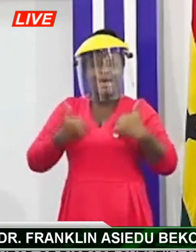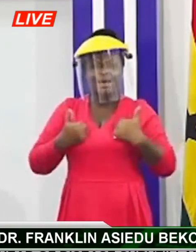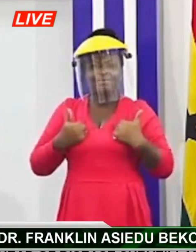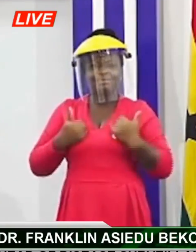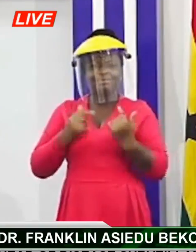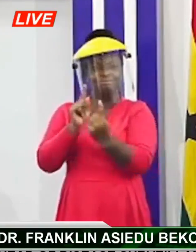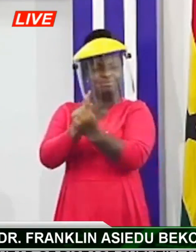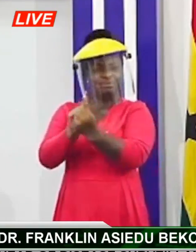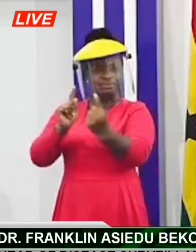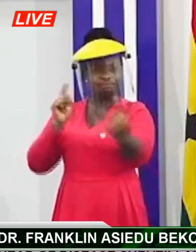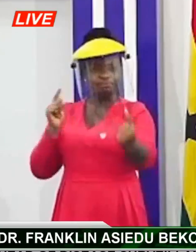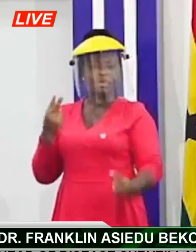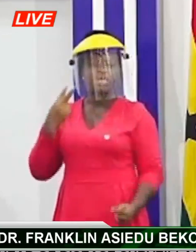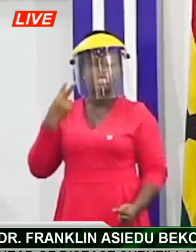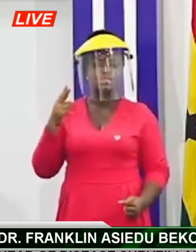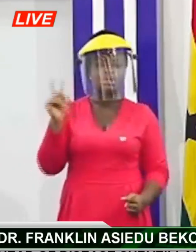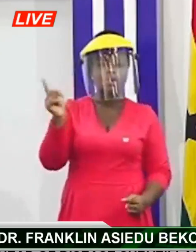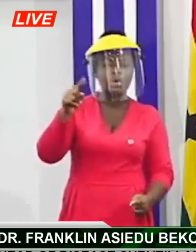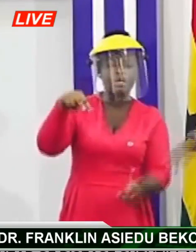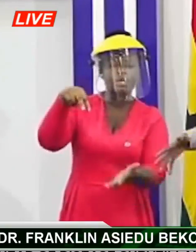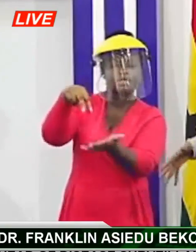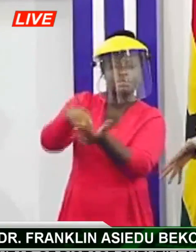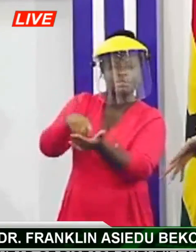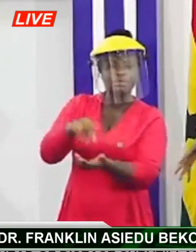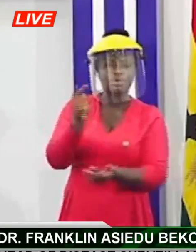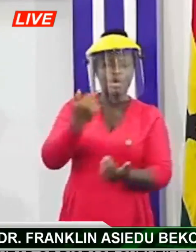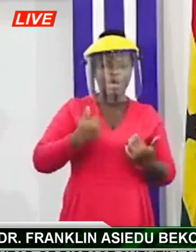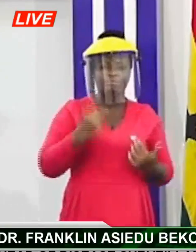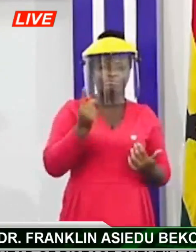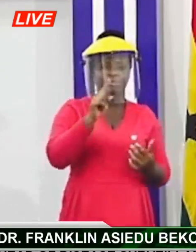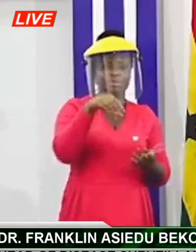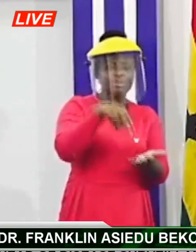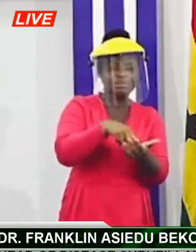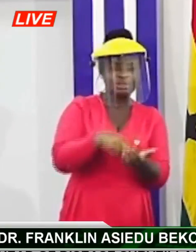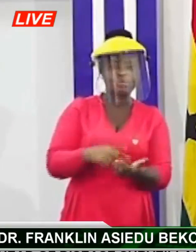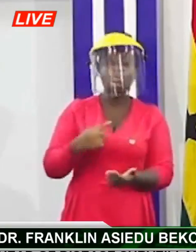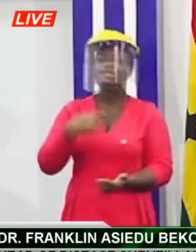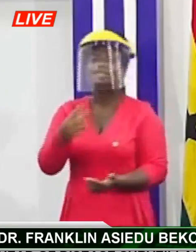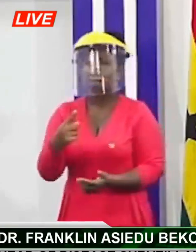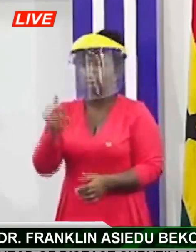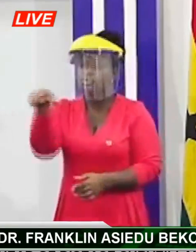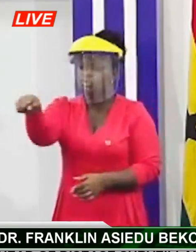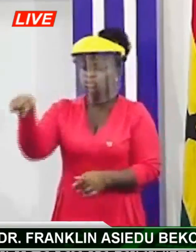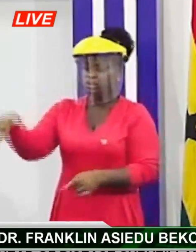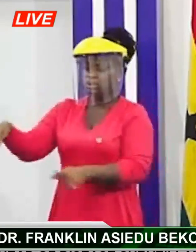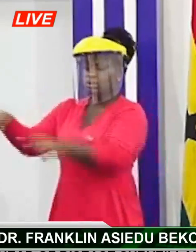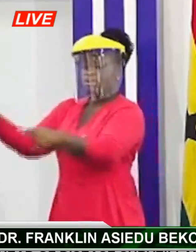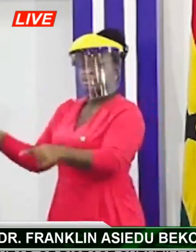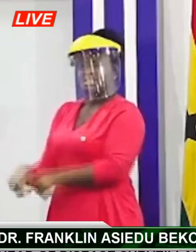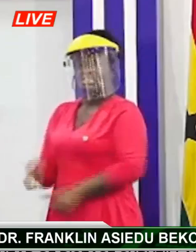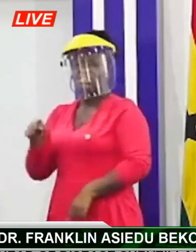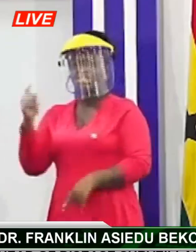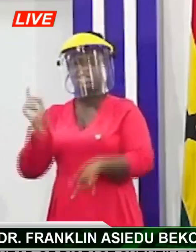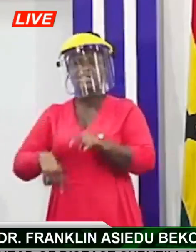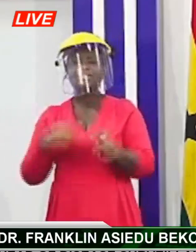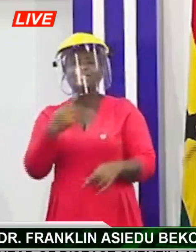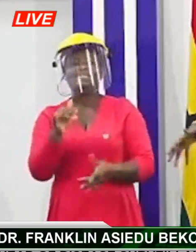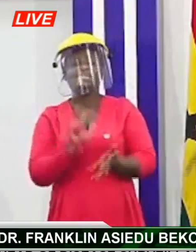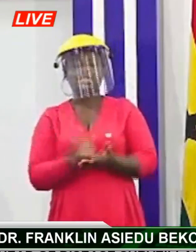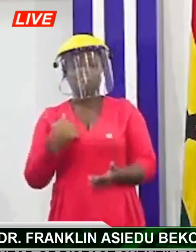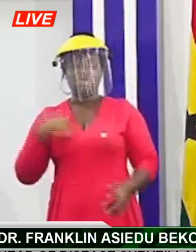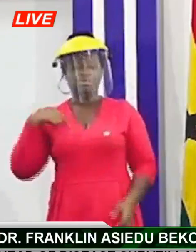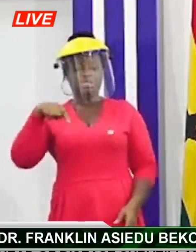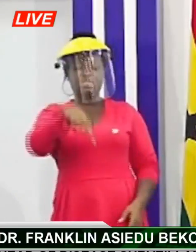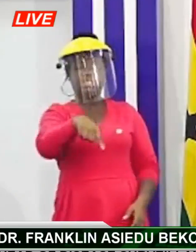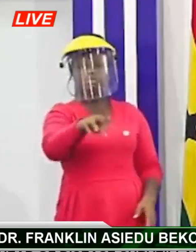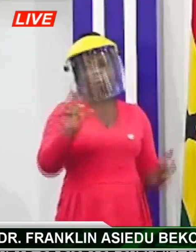you can see where you are supposed to stand so there is a factory so they are telling you where to start you do not tell you you do know where to stand they send